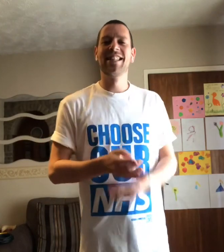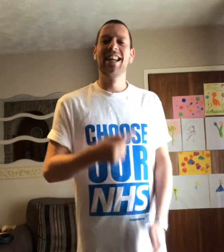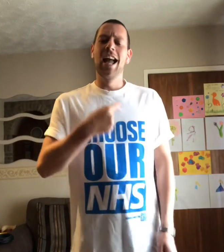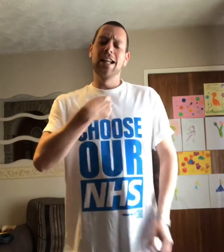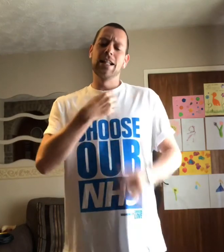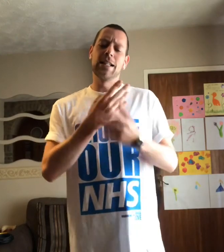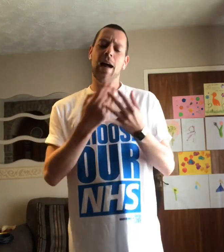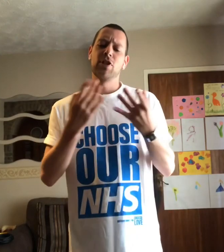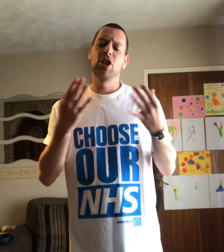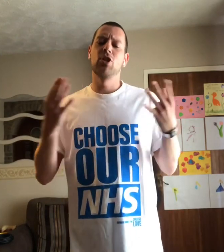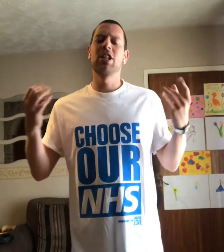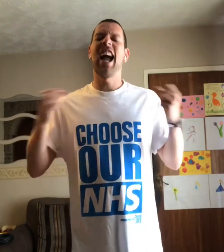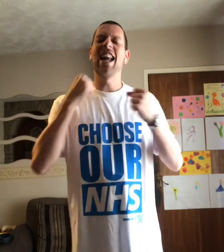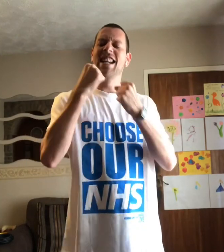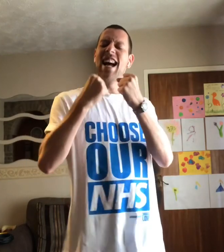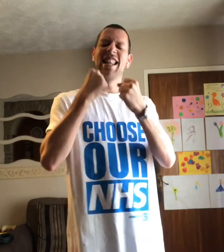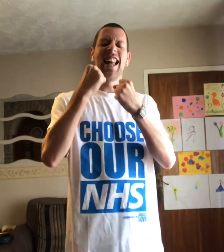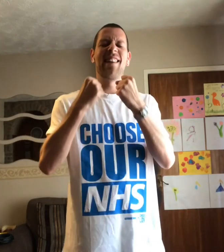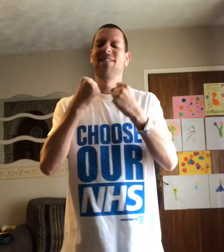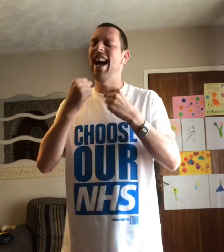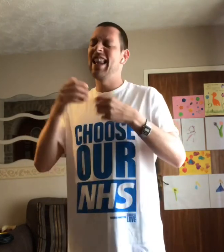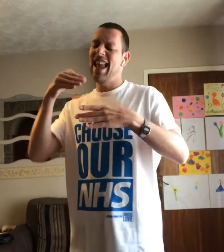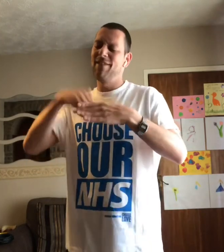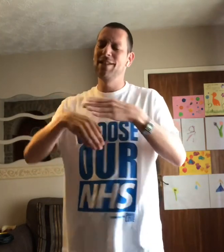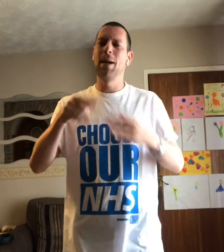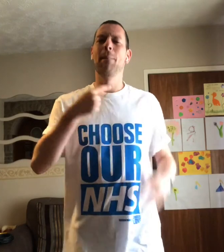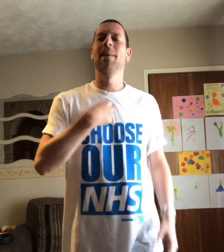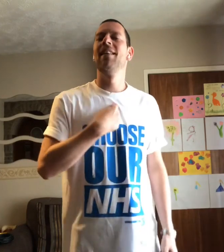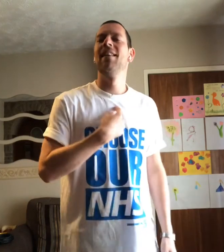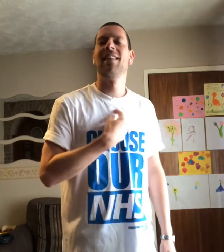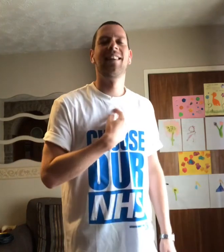Cause I've still got a lot of fight left to me